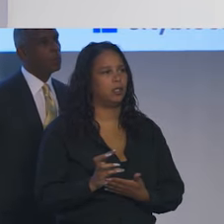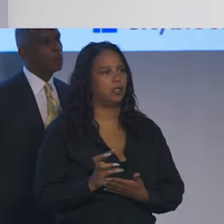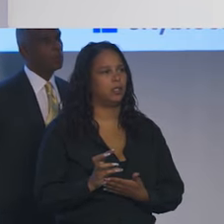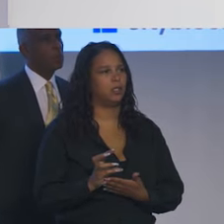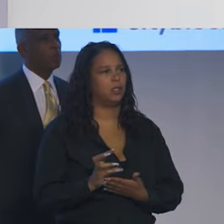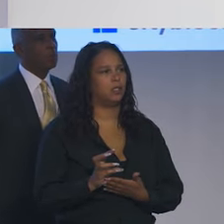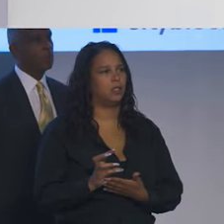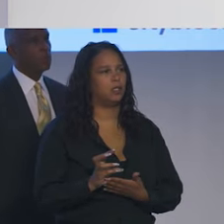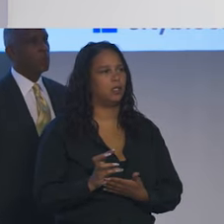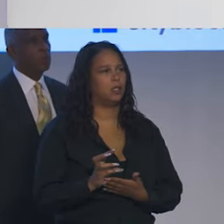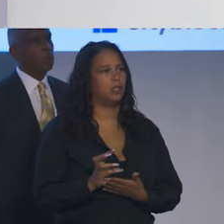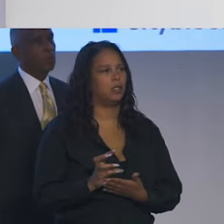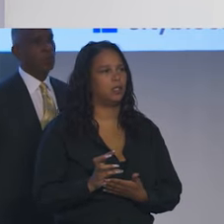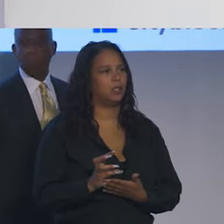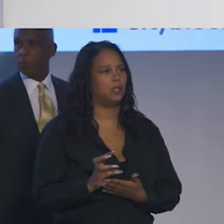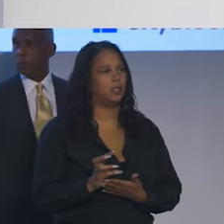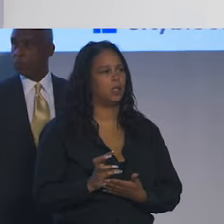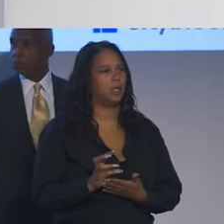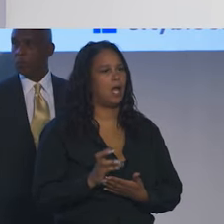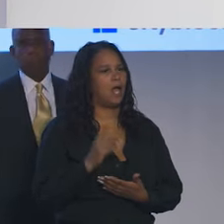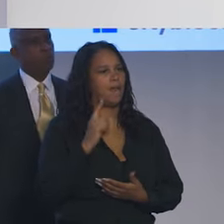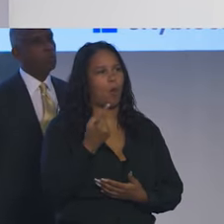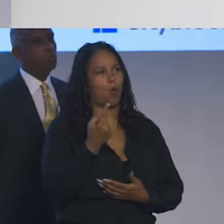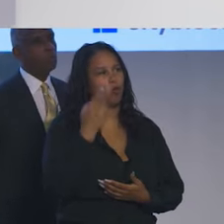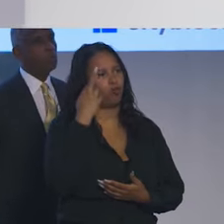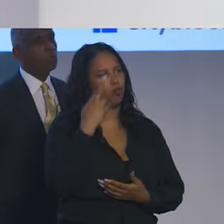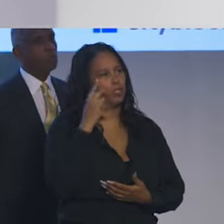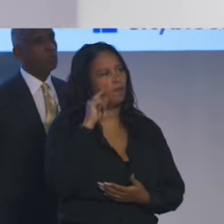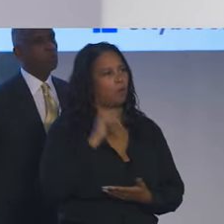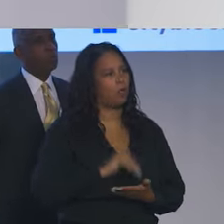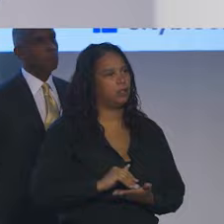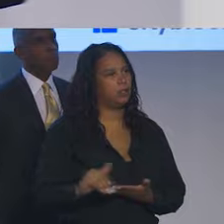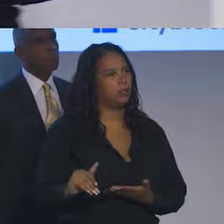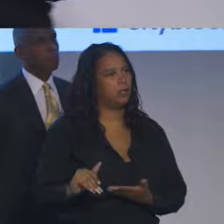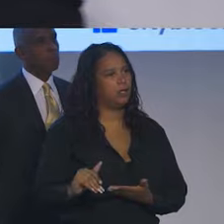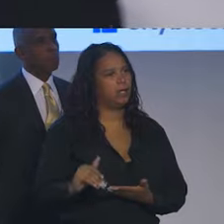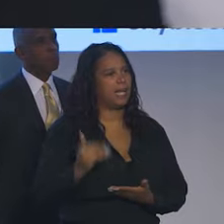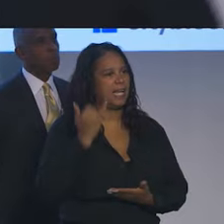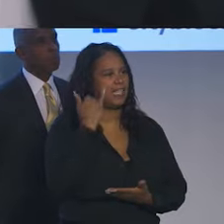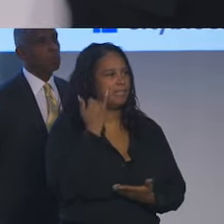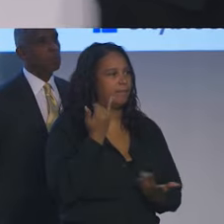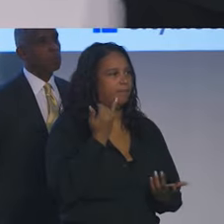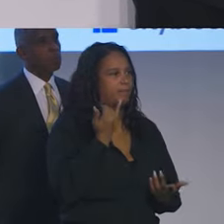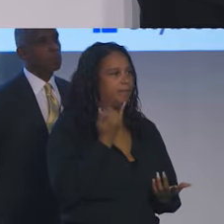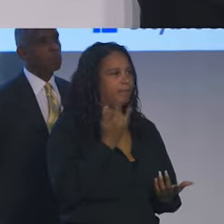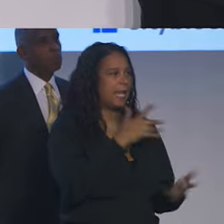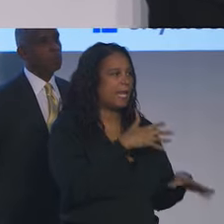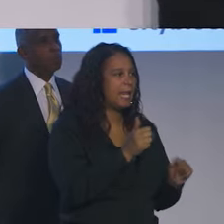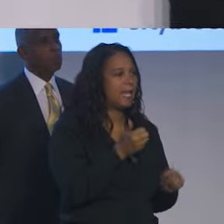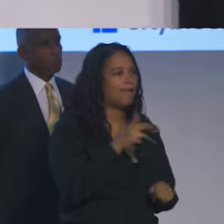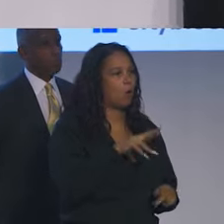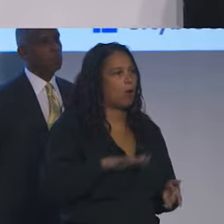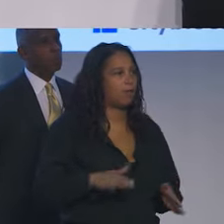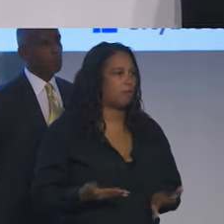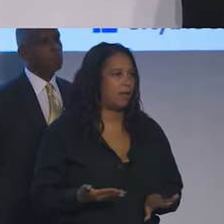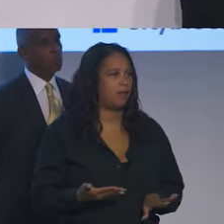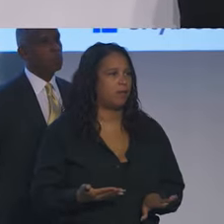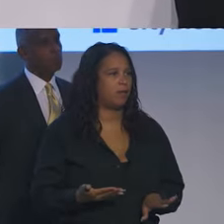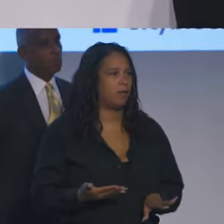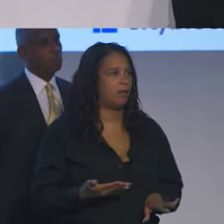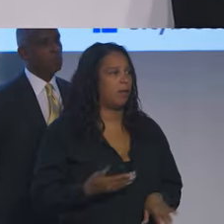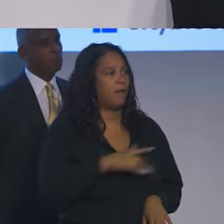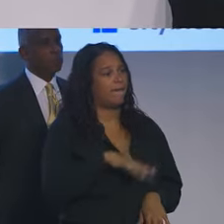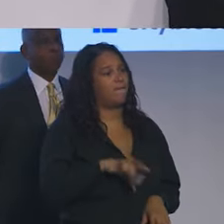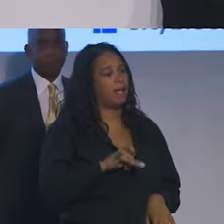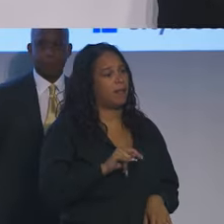and the only reason for termination has to be the threat of imminent death. There was an article in the New York Times yesterday about women with